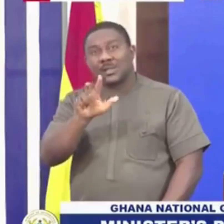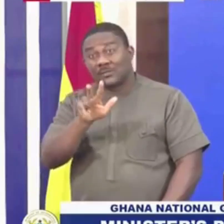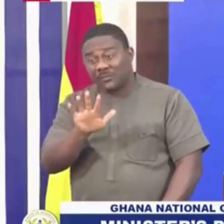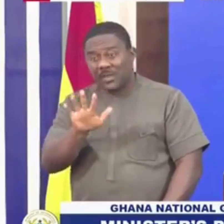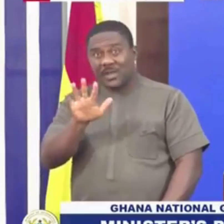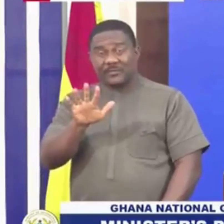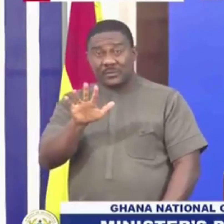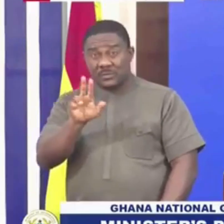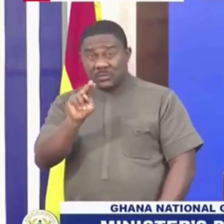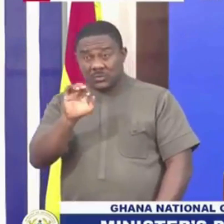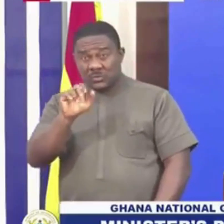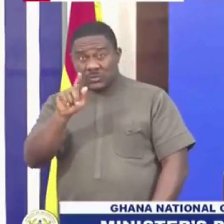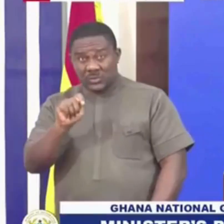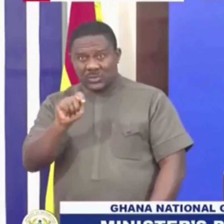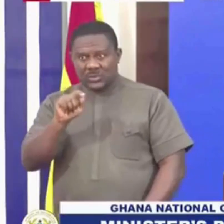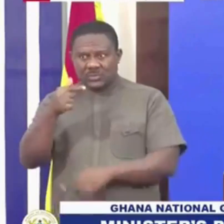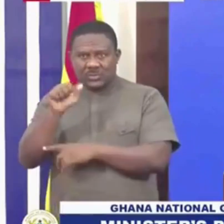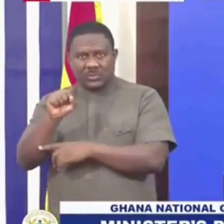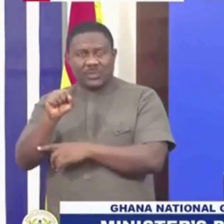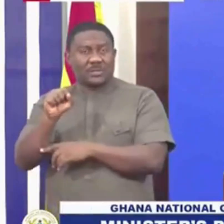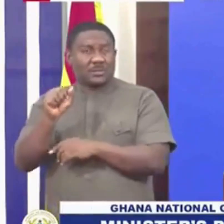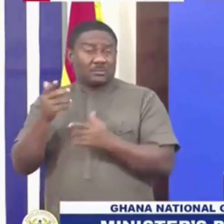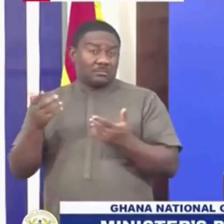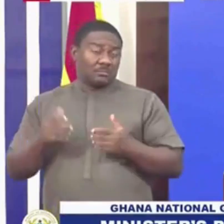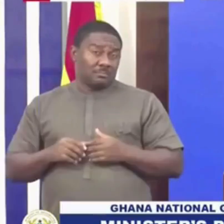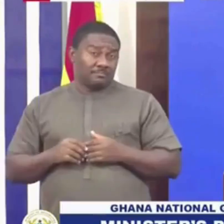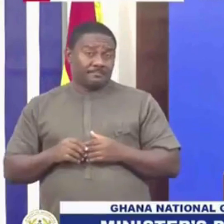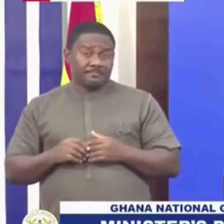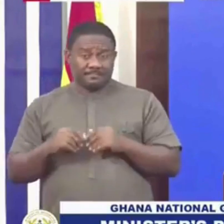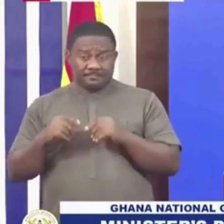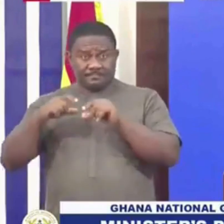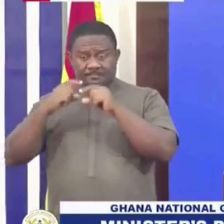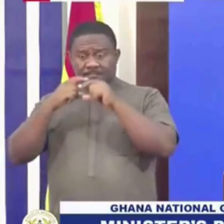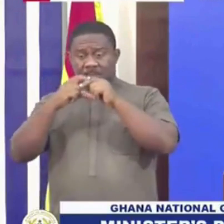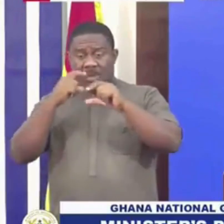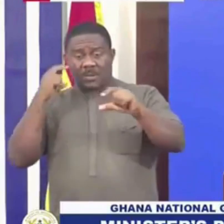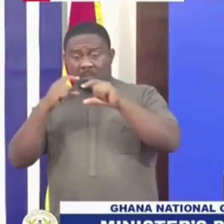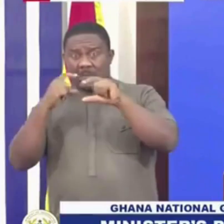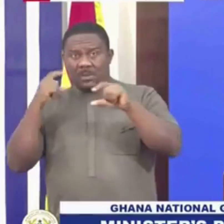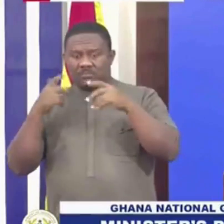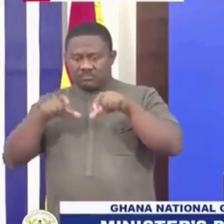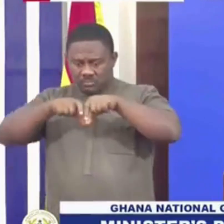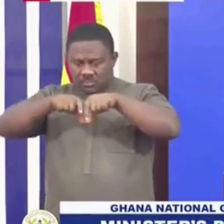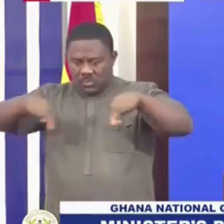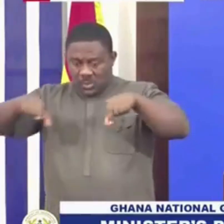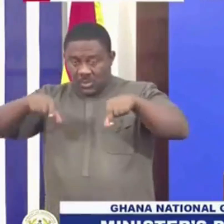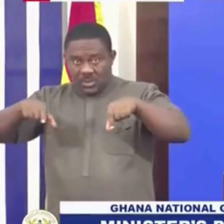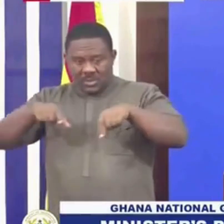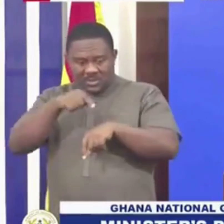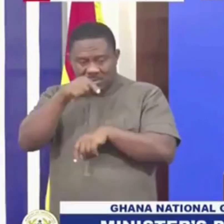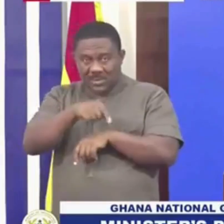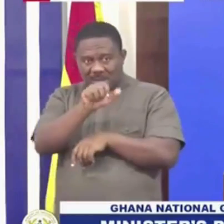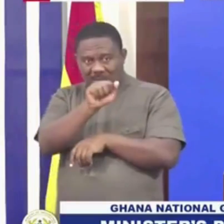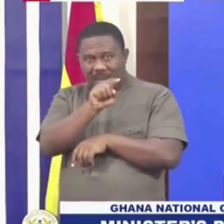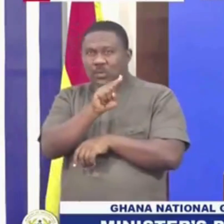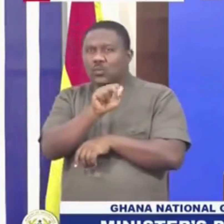at that point, when the infrastructure, the pipeline between Attuabo and Takrade was laid, it